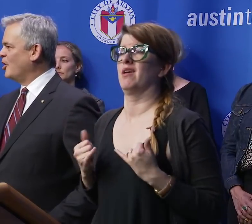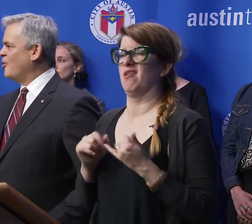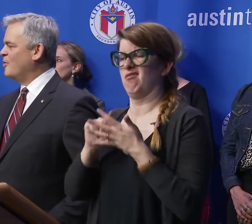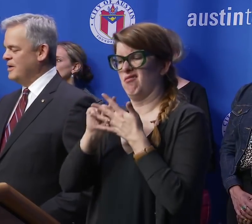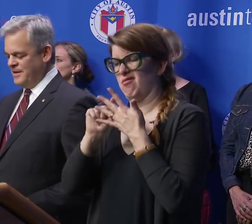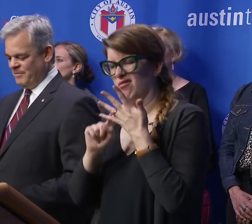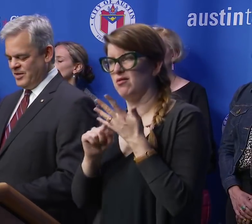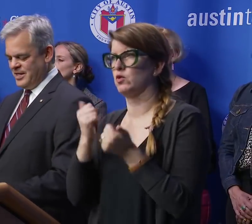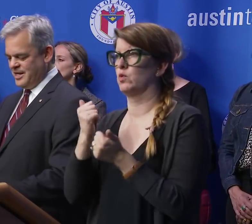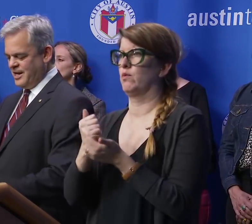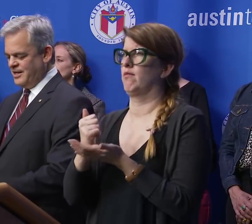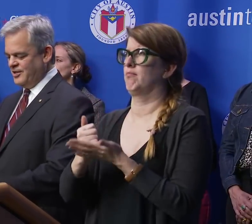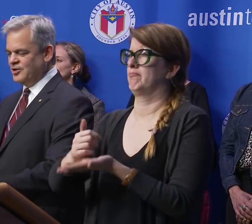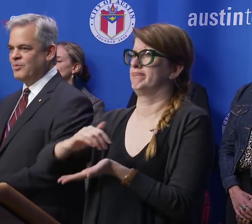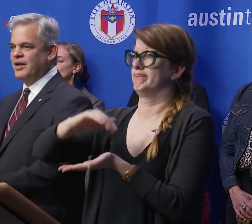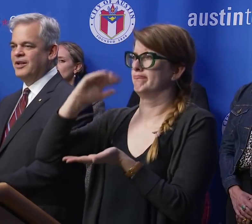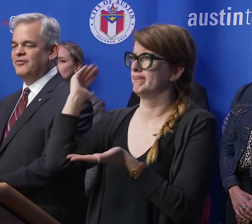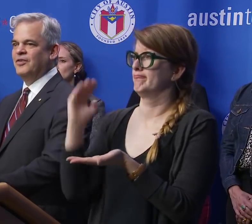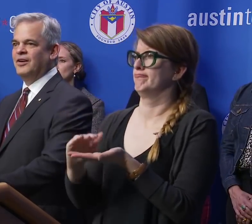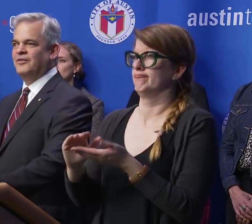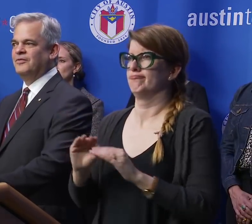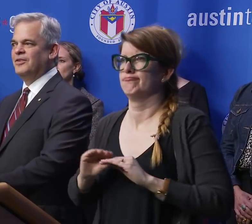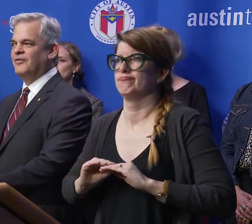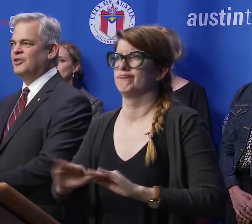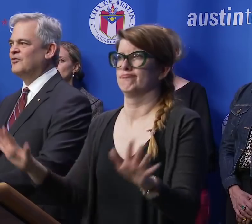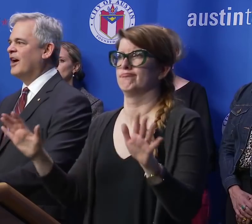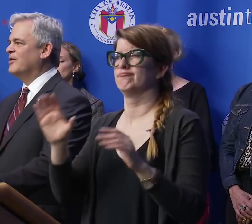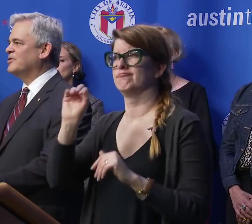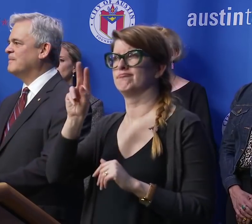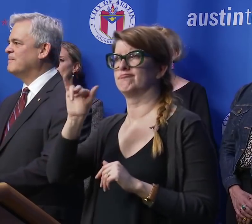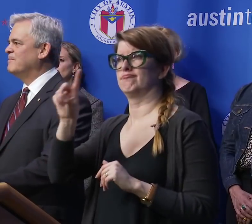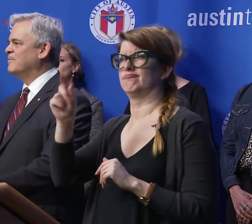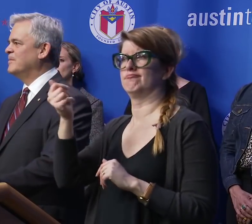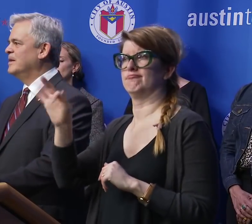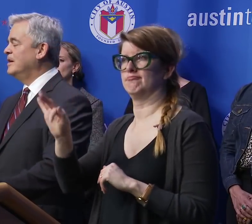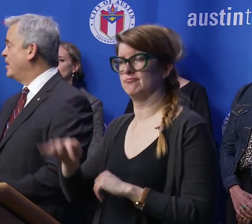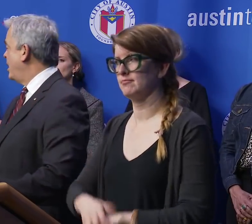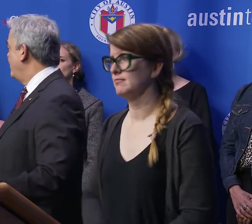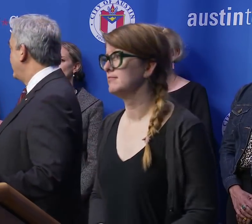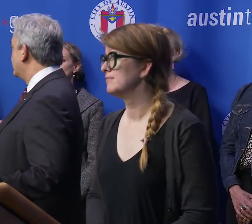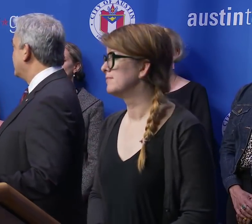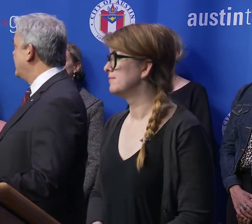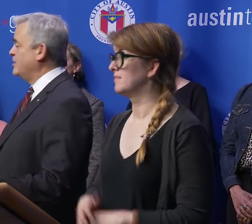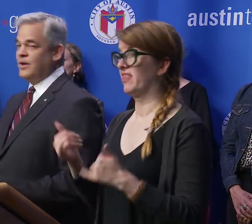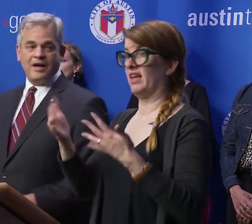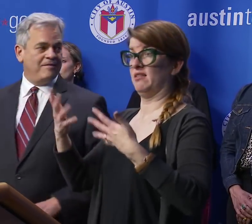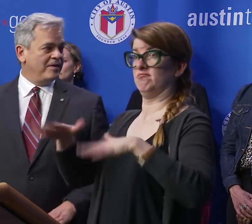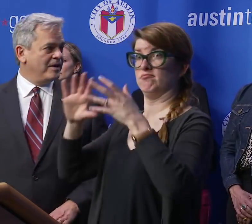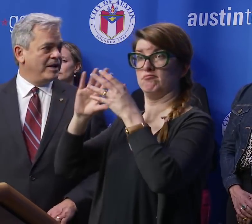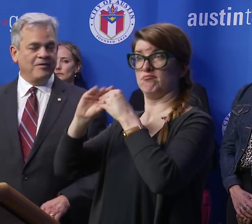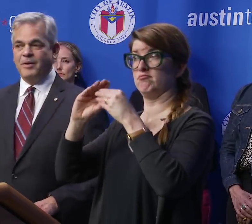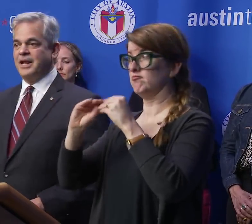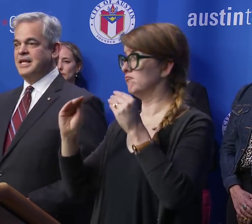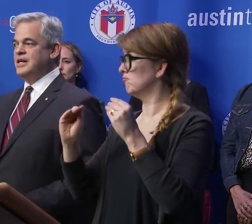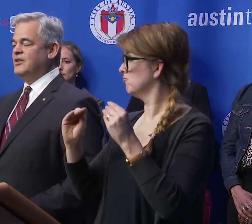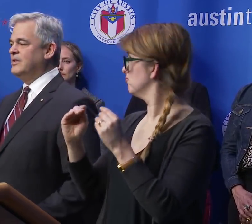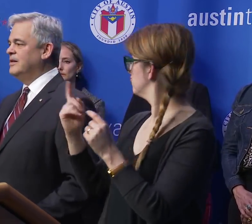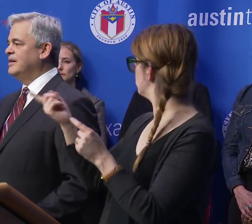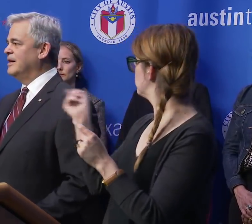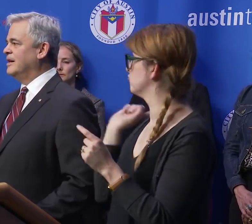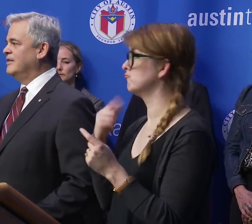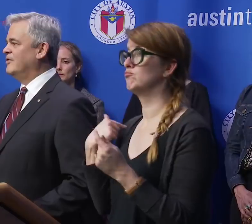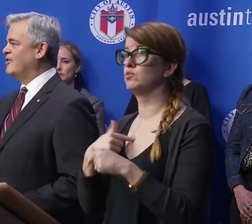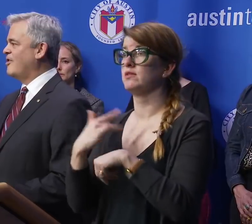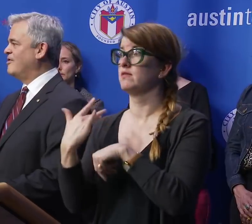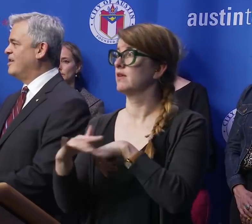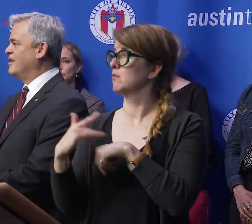slow the spread of this virus. All right, with that said, you have everybody here